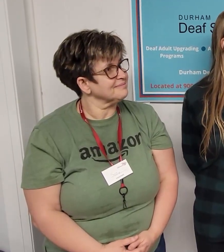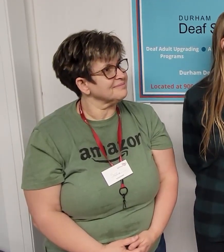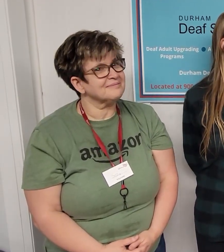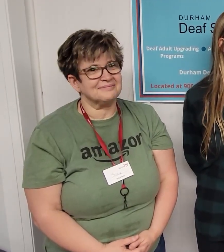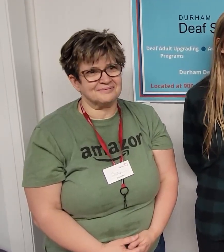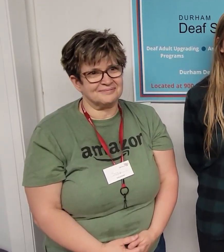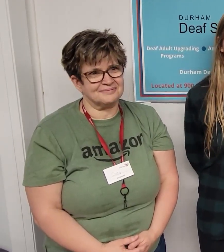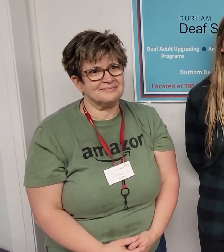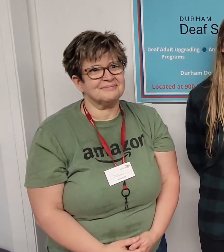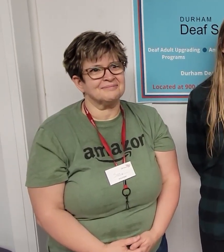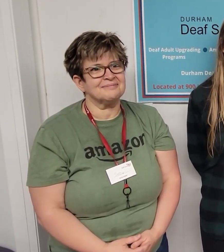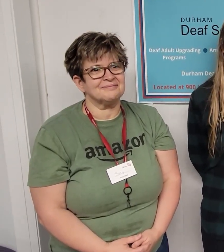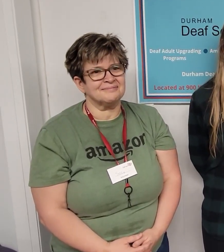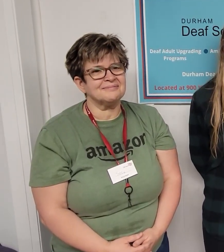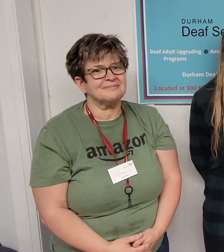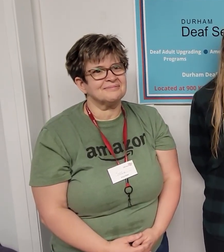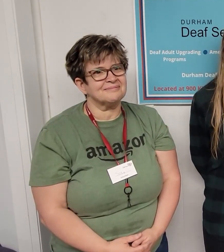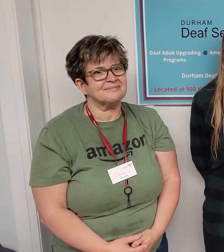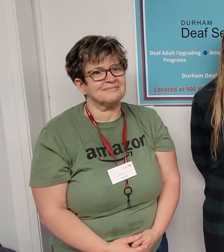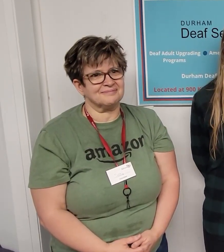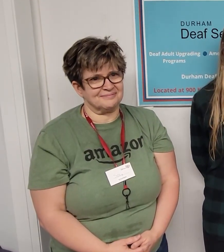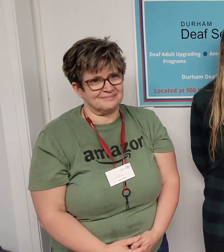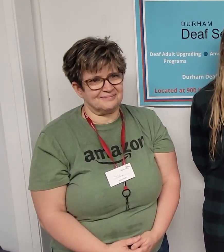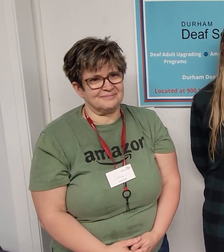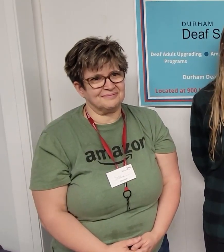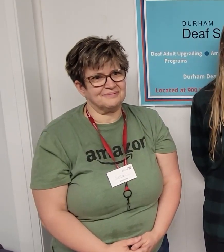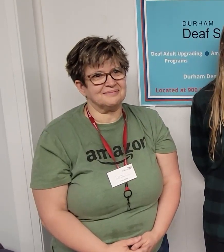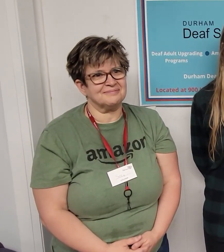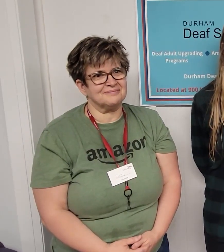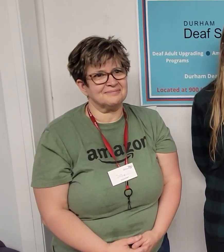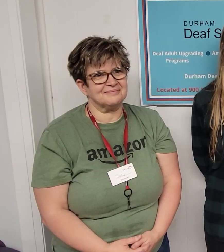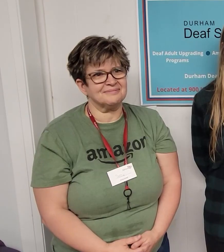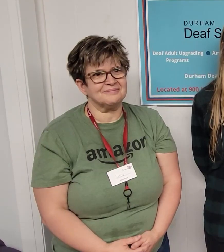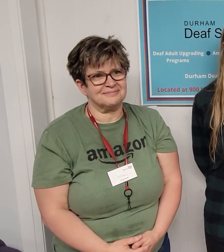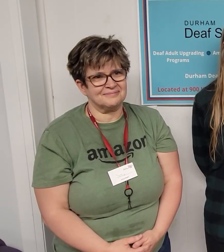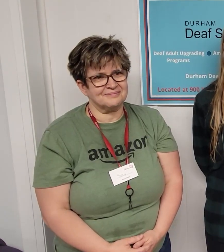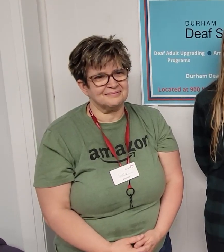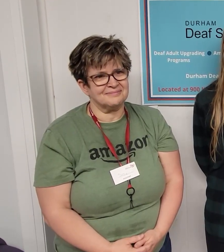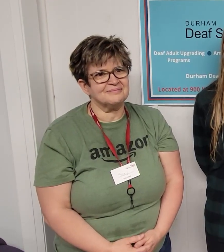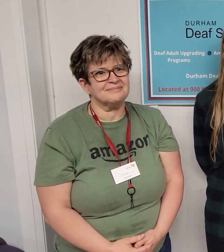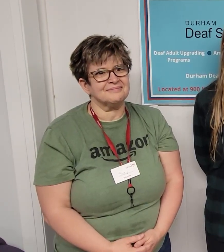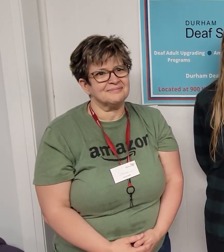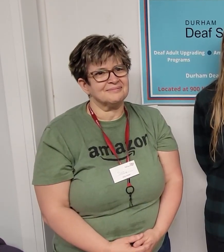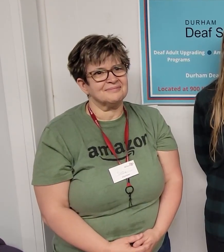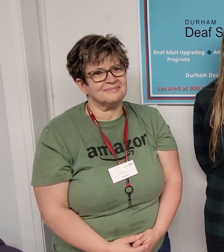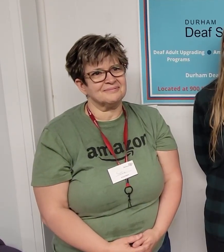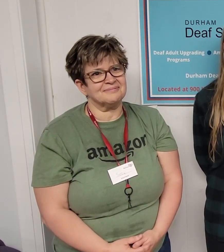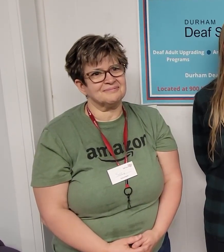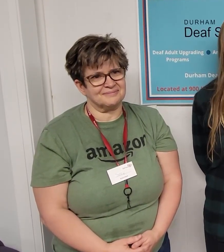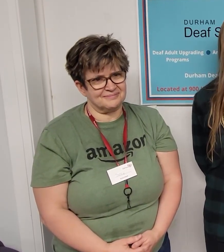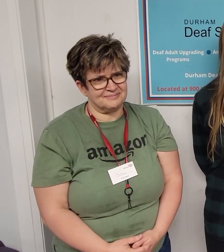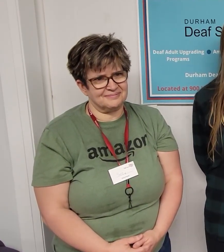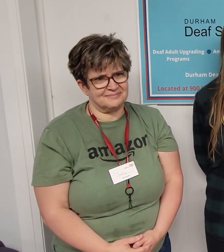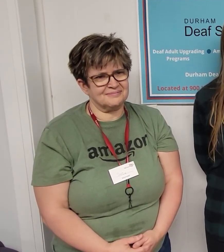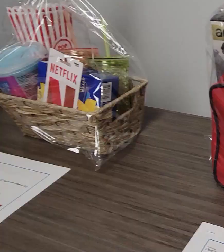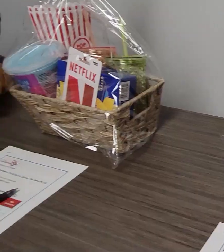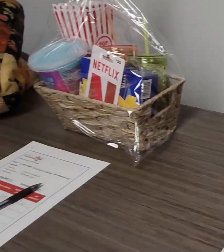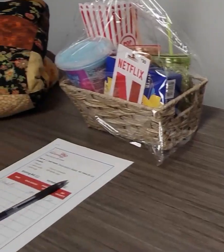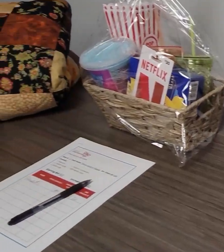I want to thank you on behalf of Durham Deaf Services for all of the support today. We have tremendous sponsors who have given lots of dollars to